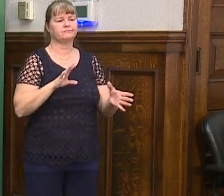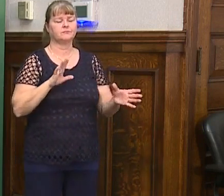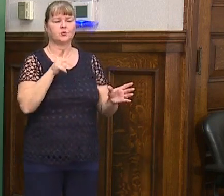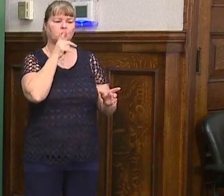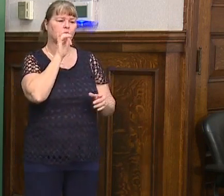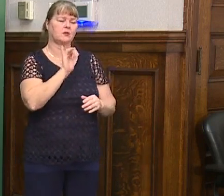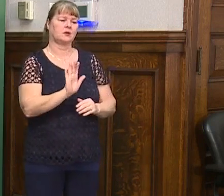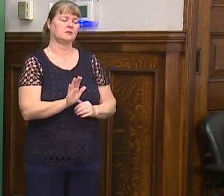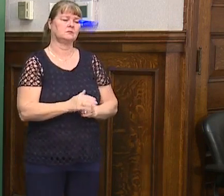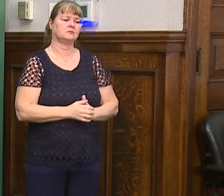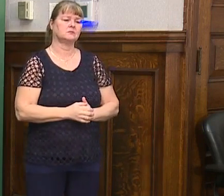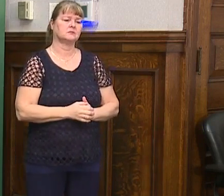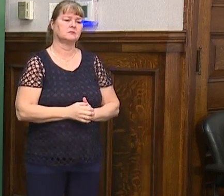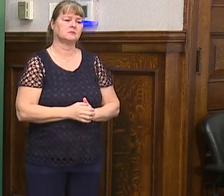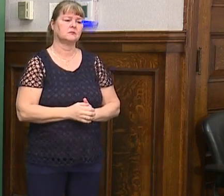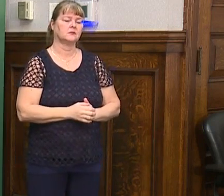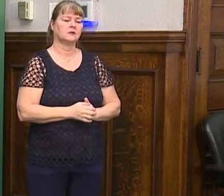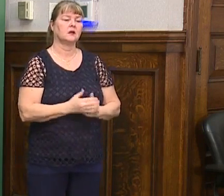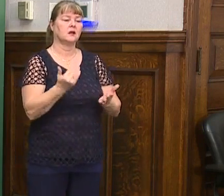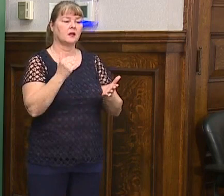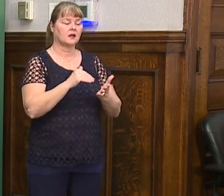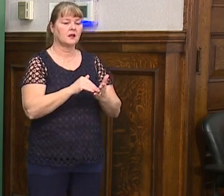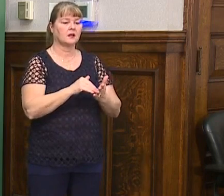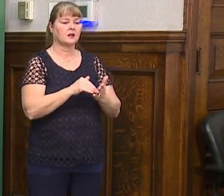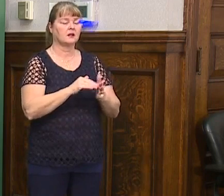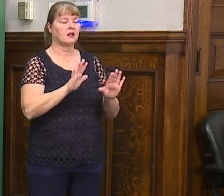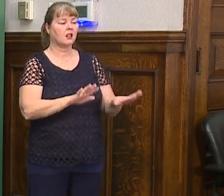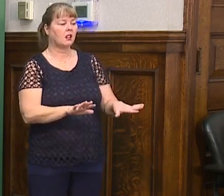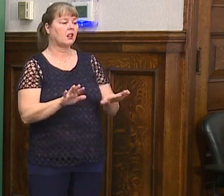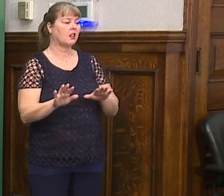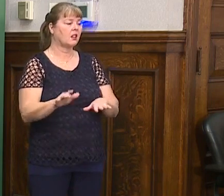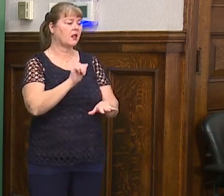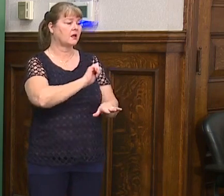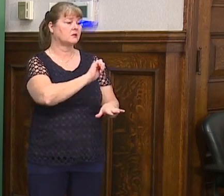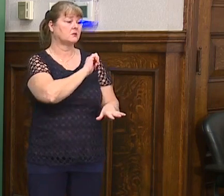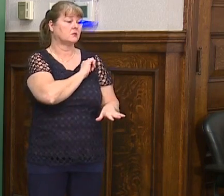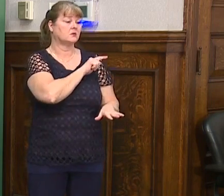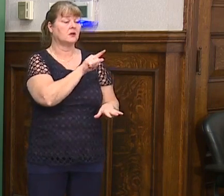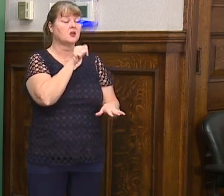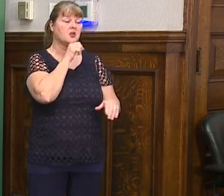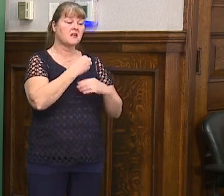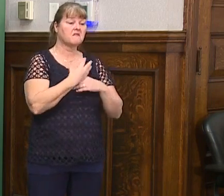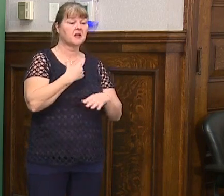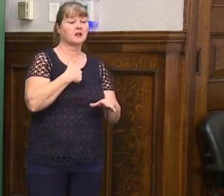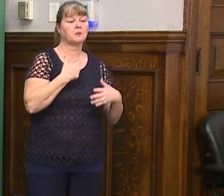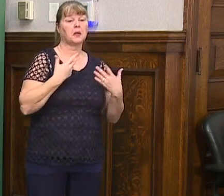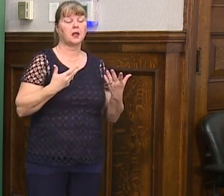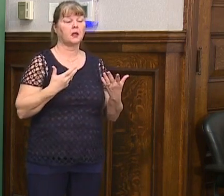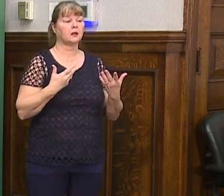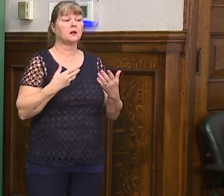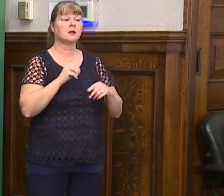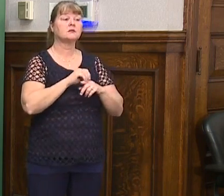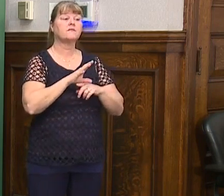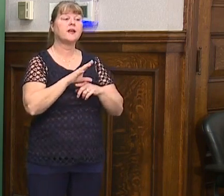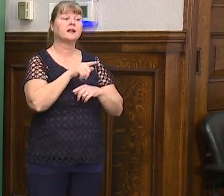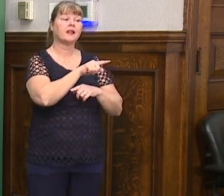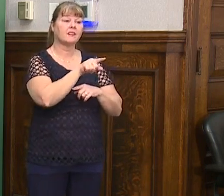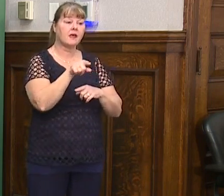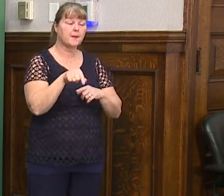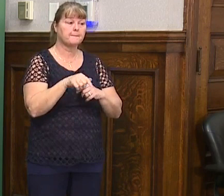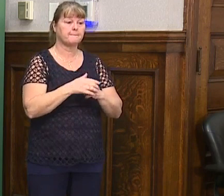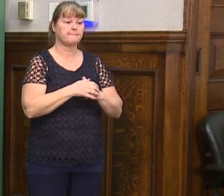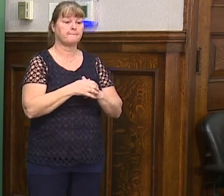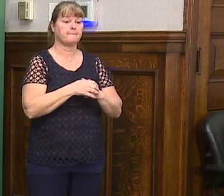I mean, um, and again, I think it's a cavalier attitude of some people just saying, you know, it's not affecting me. It's affecting them.